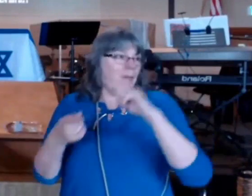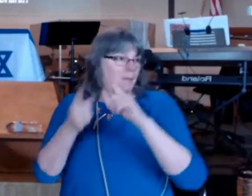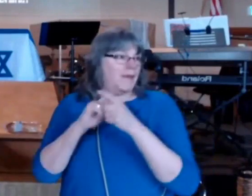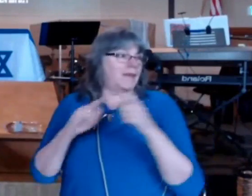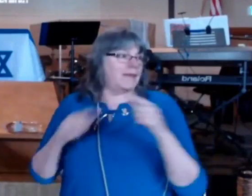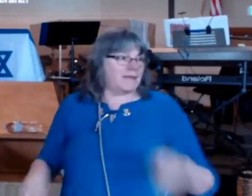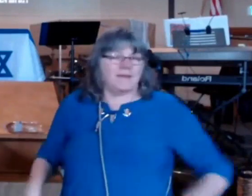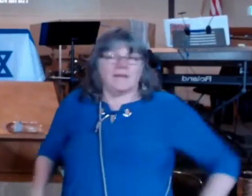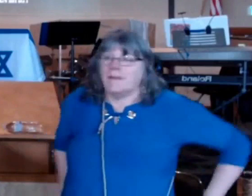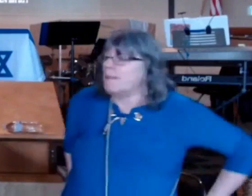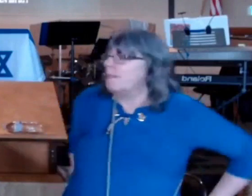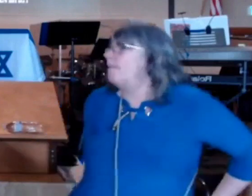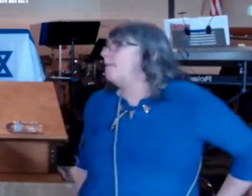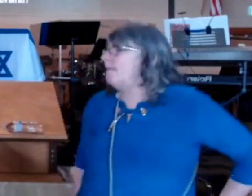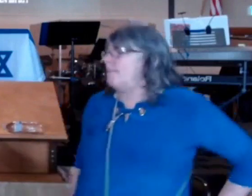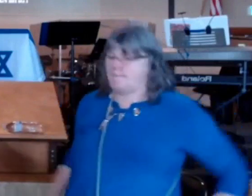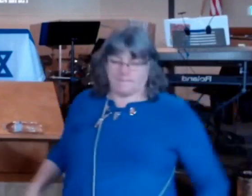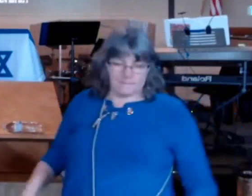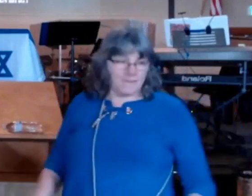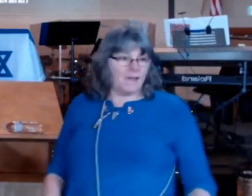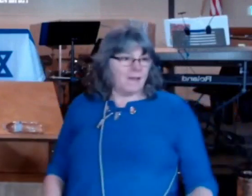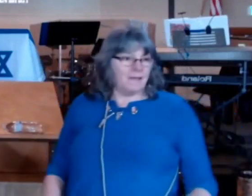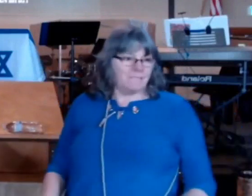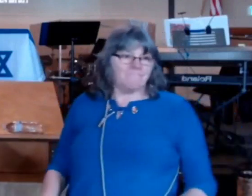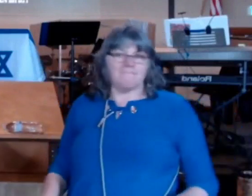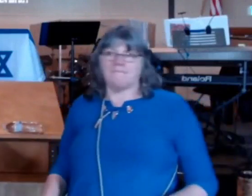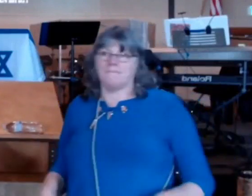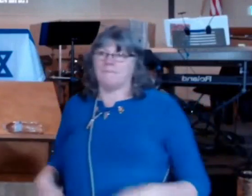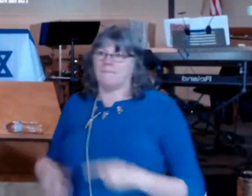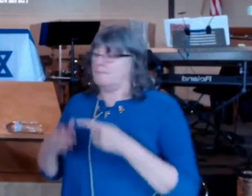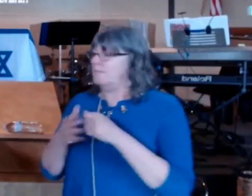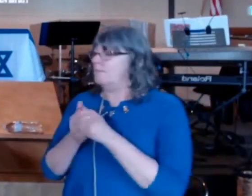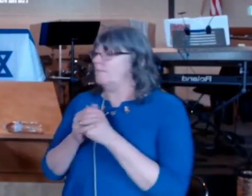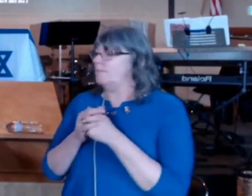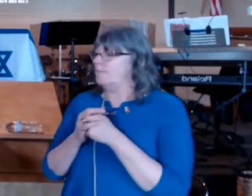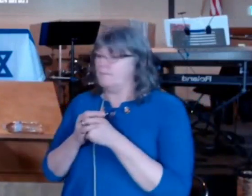pianist he became a pianist yeah so